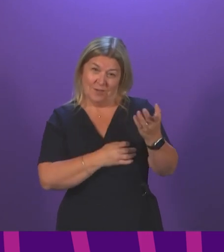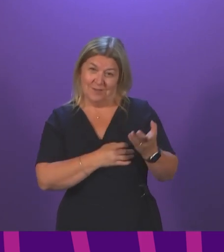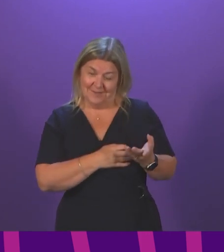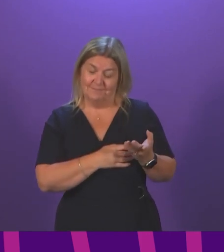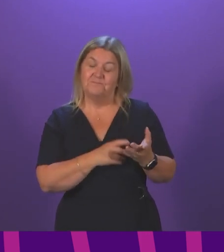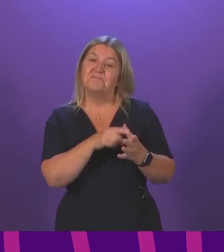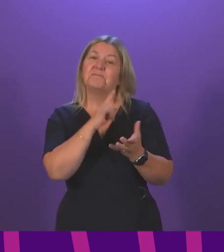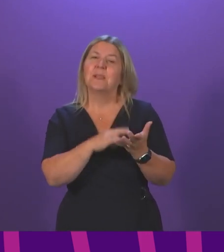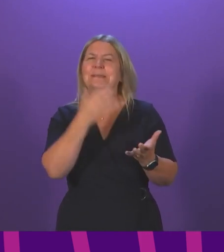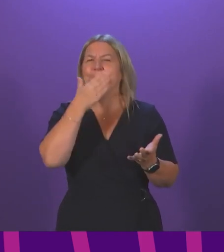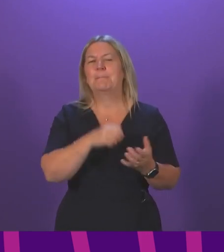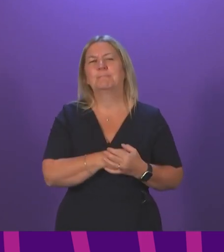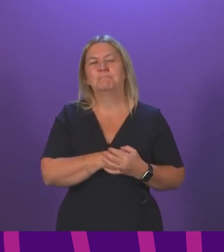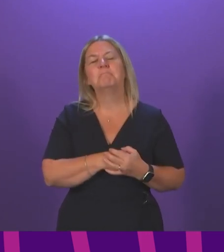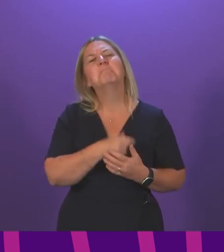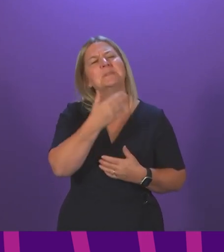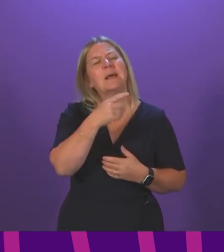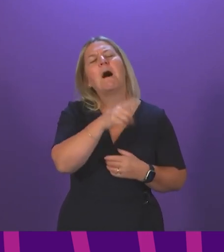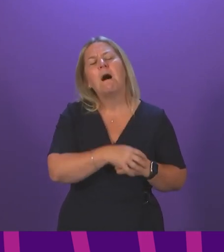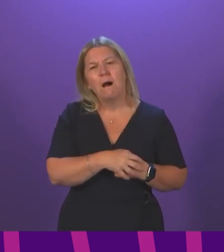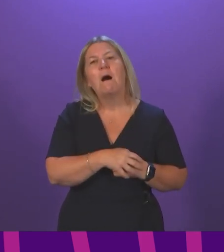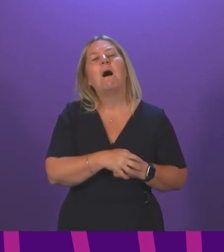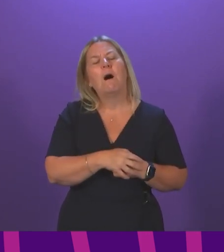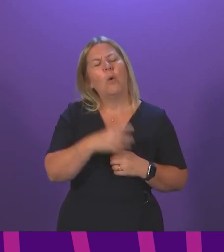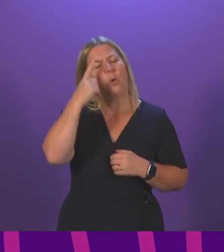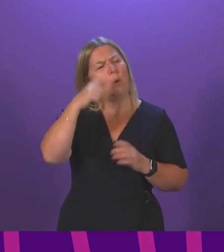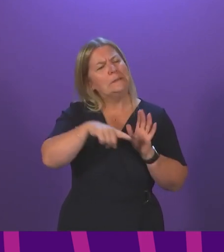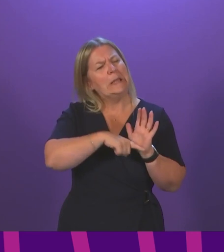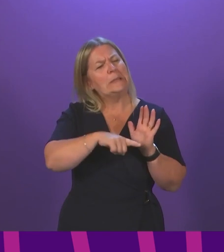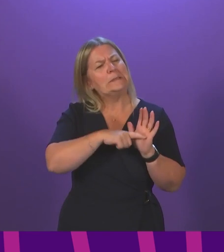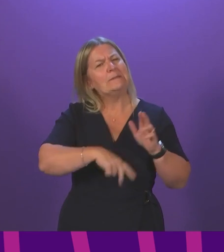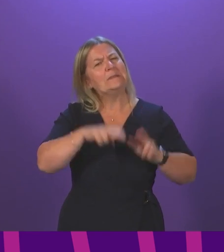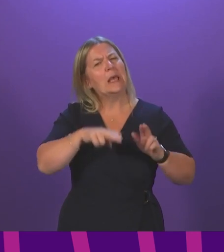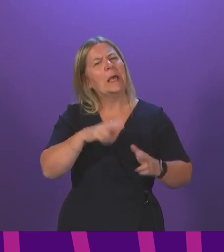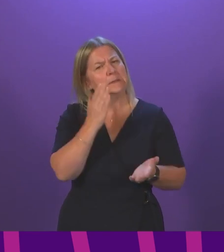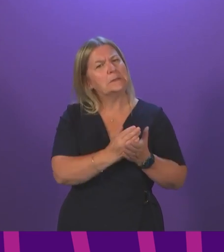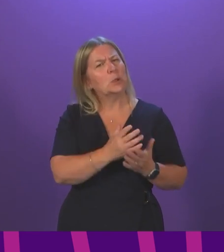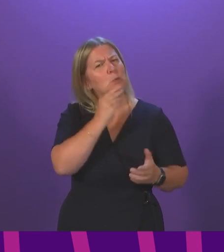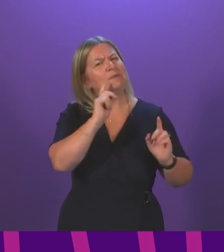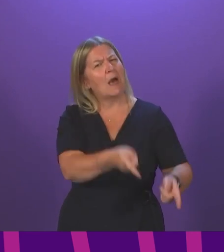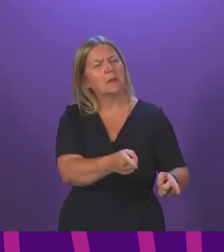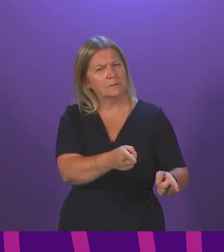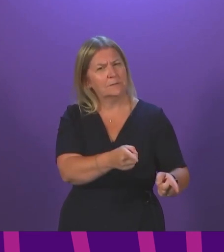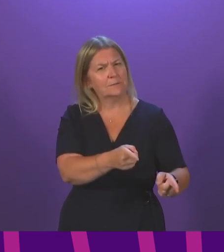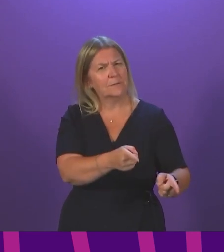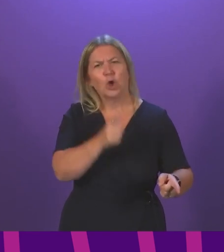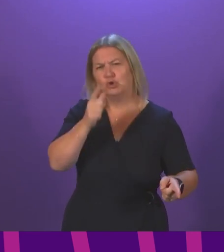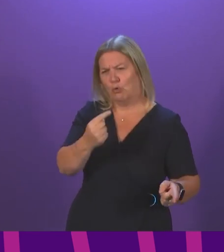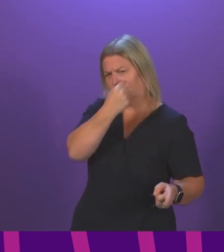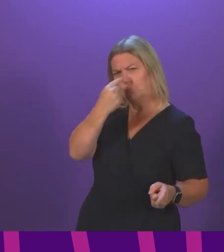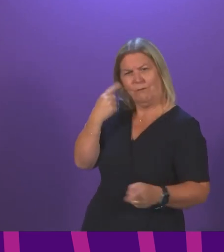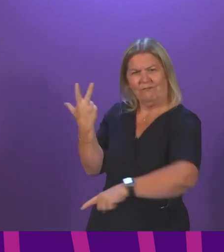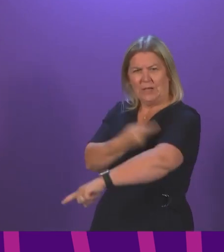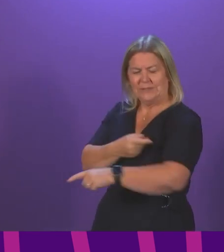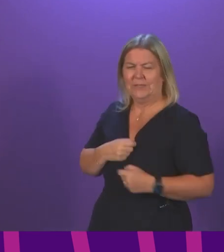Anasawa appears to say that he thinks negative test results should be used in place of proof of vaccine.